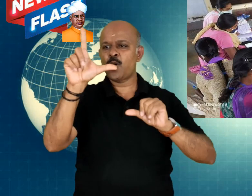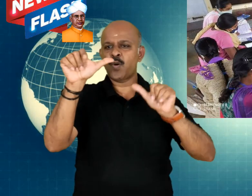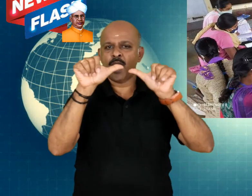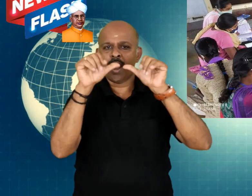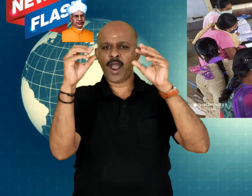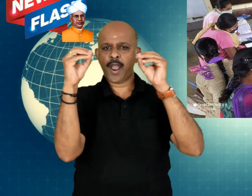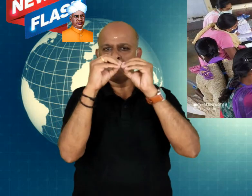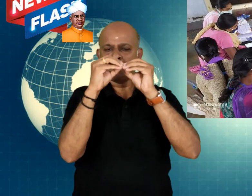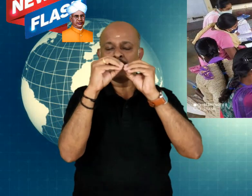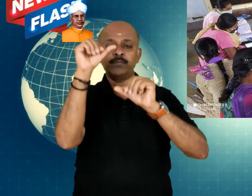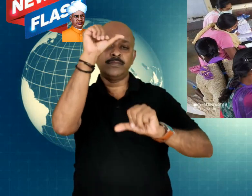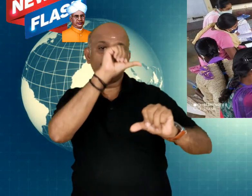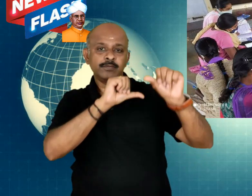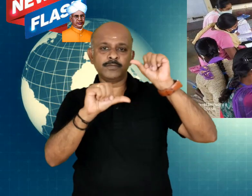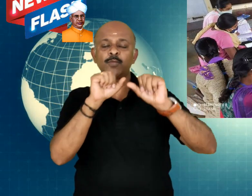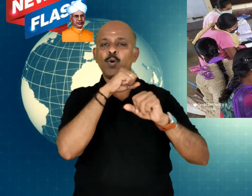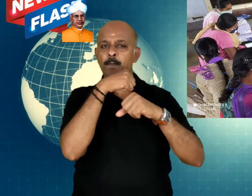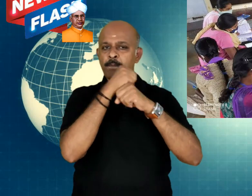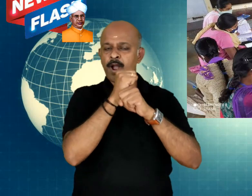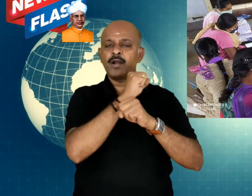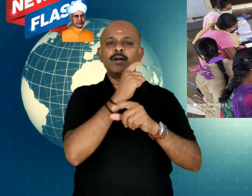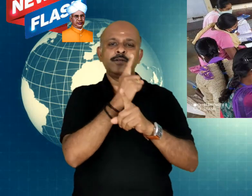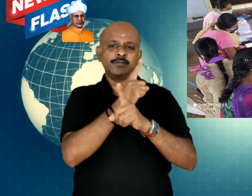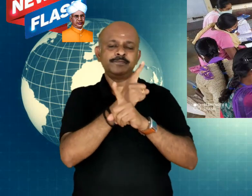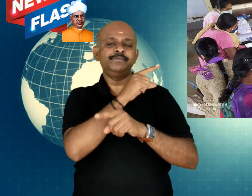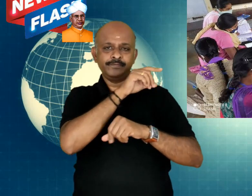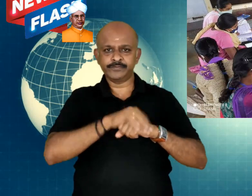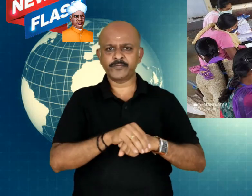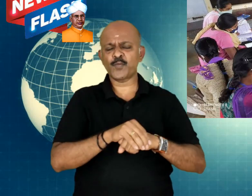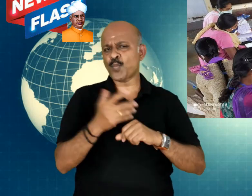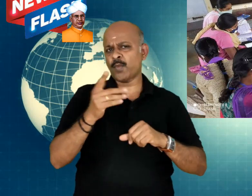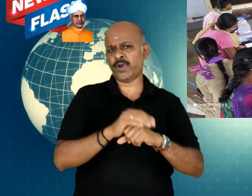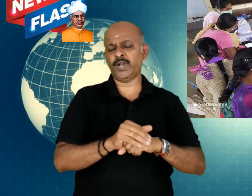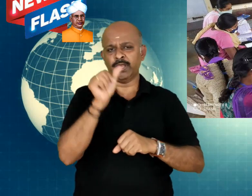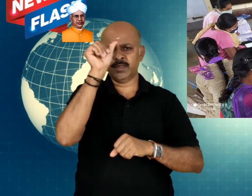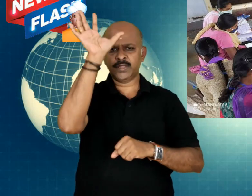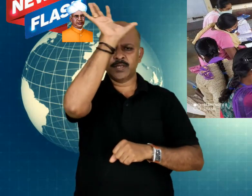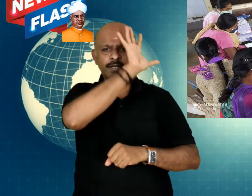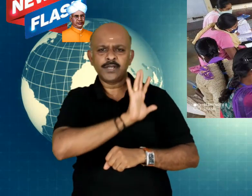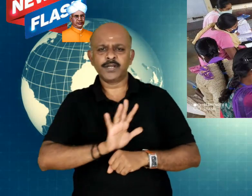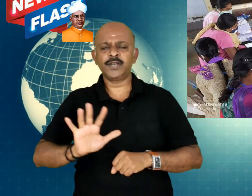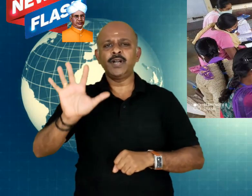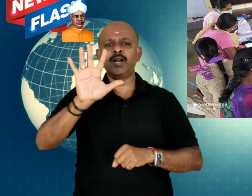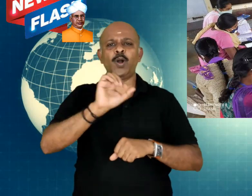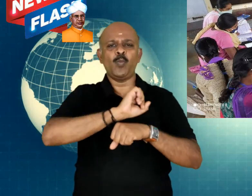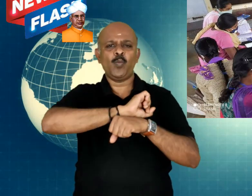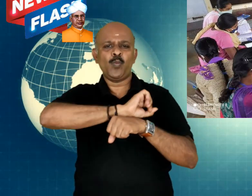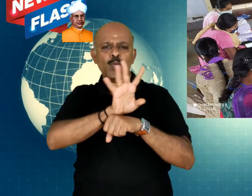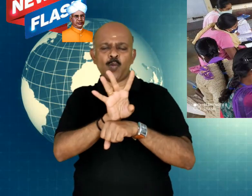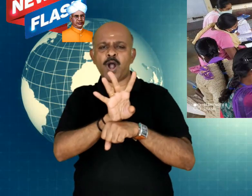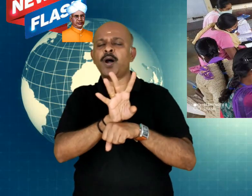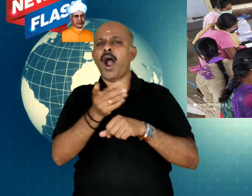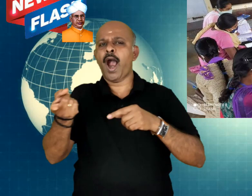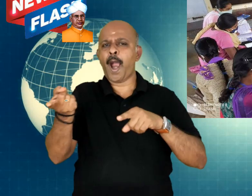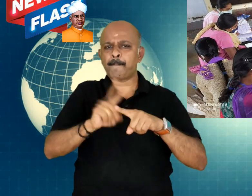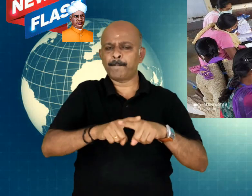is a science teacher in the government school. Now,